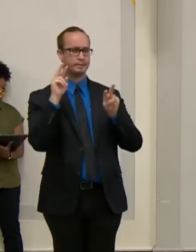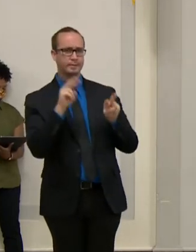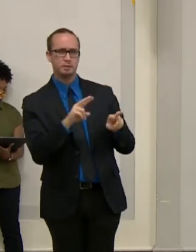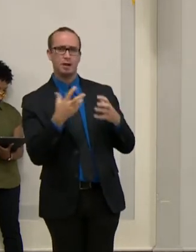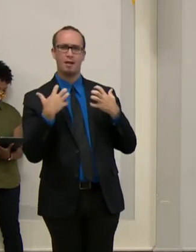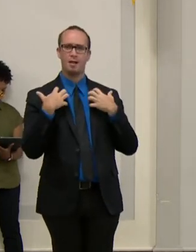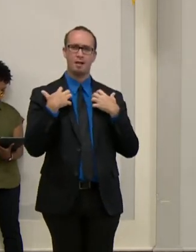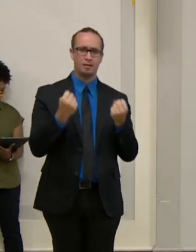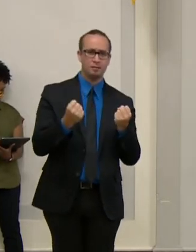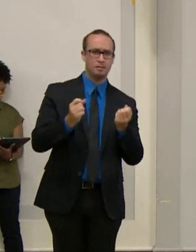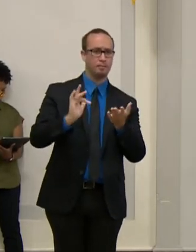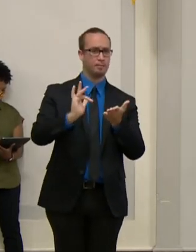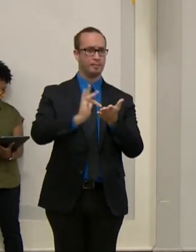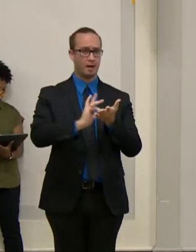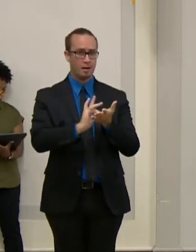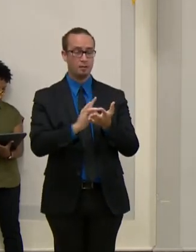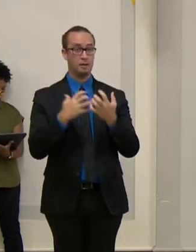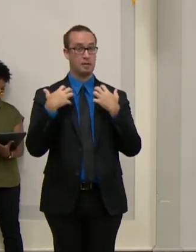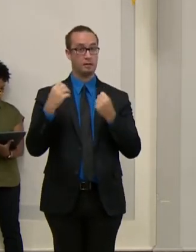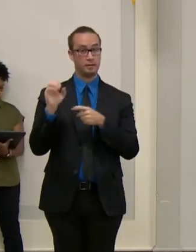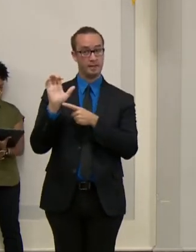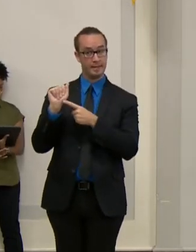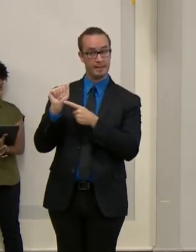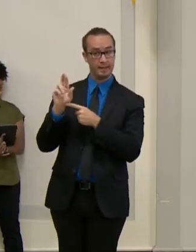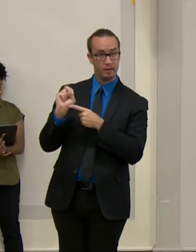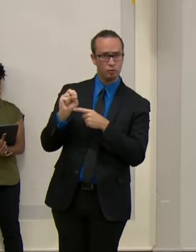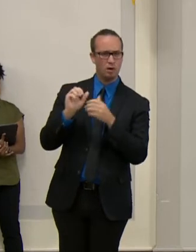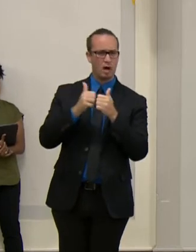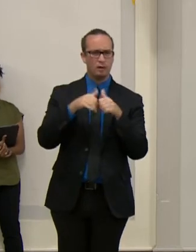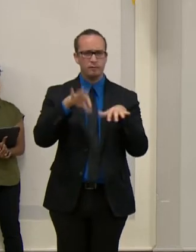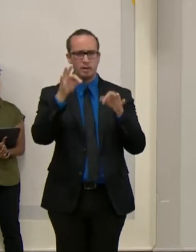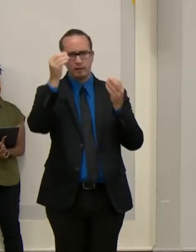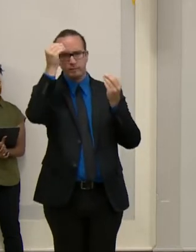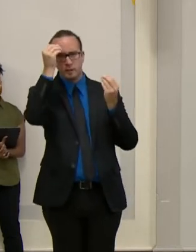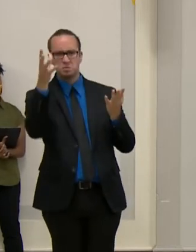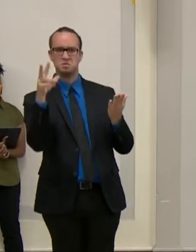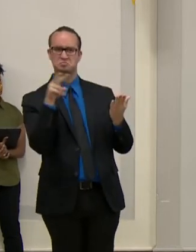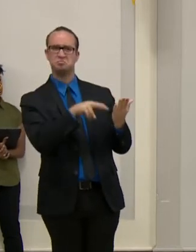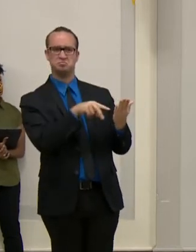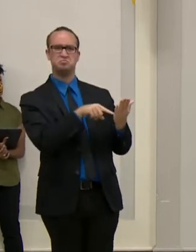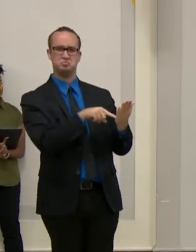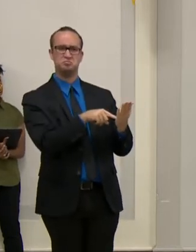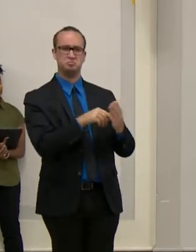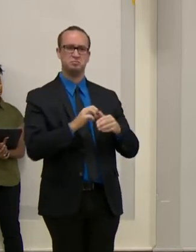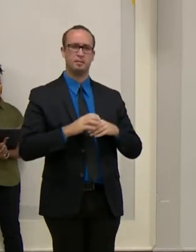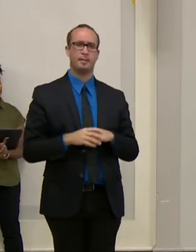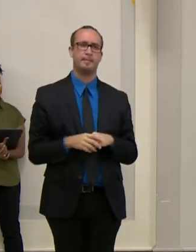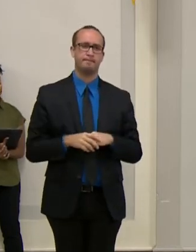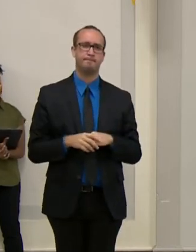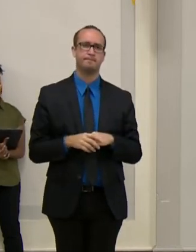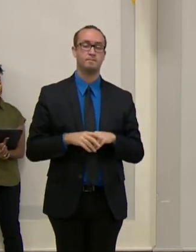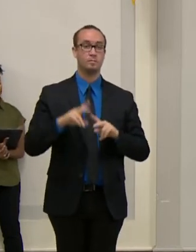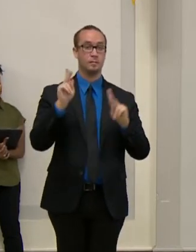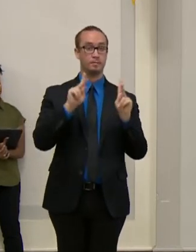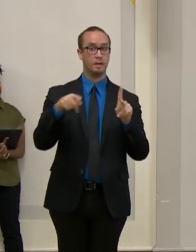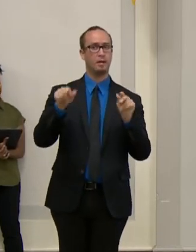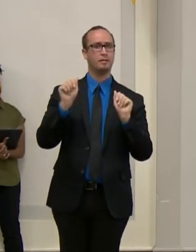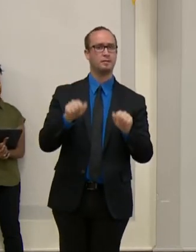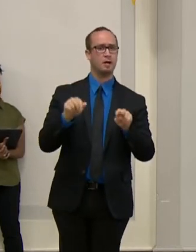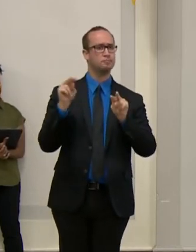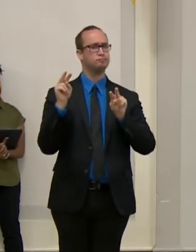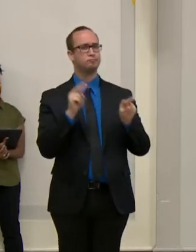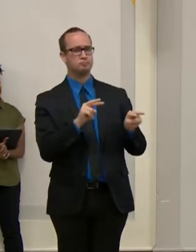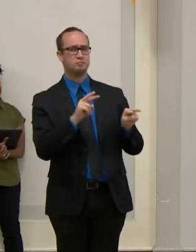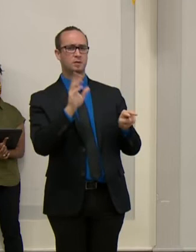here in the city of Baltimore. I want to remind residents of the invaluable resources available at coronavirus.baltimorecity